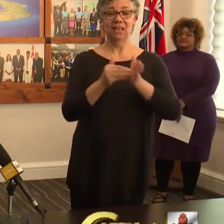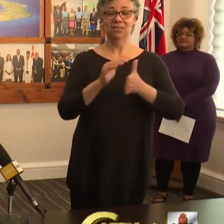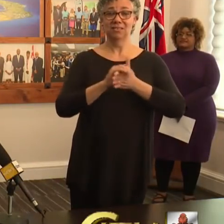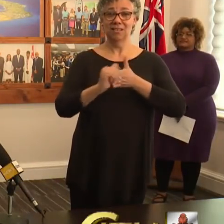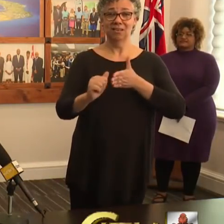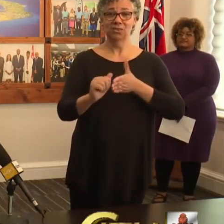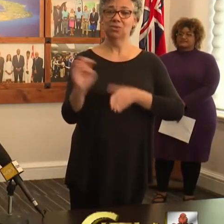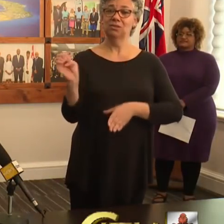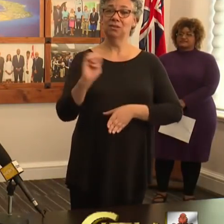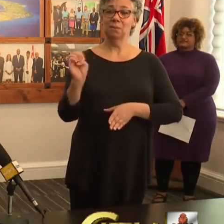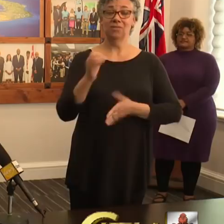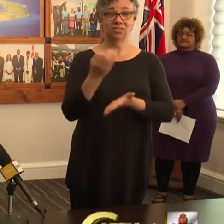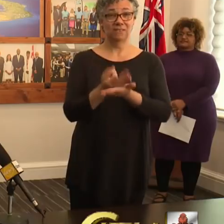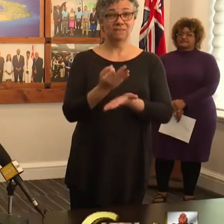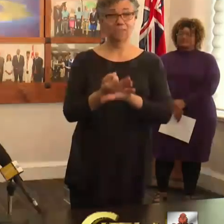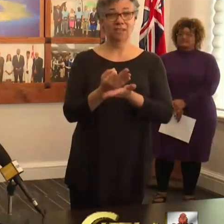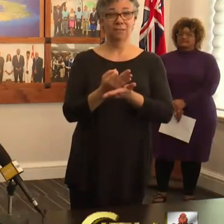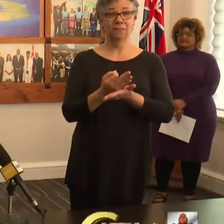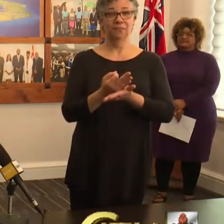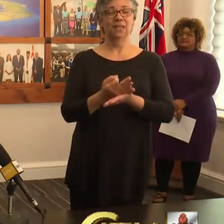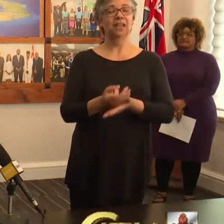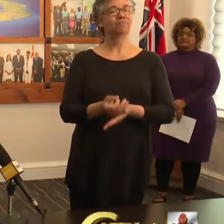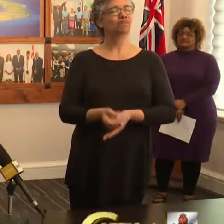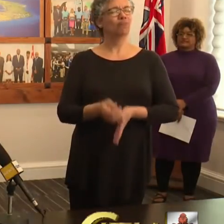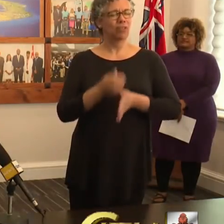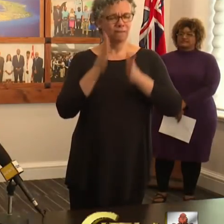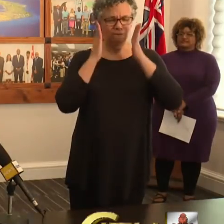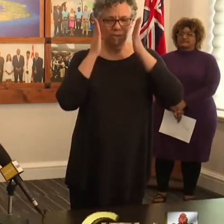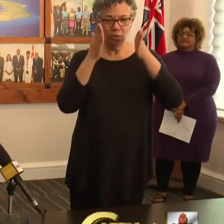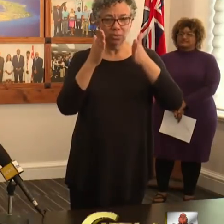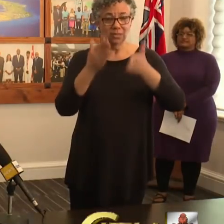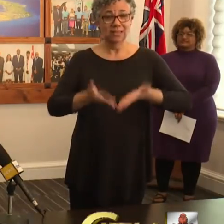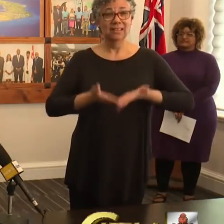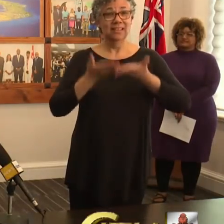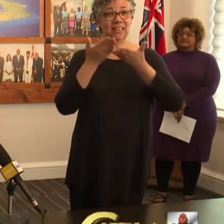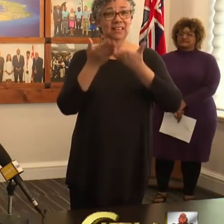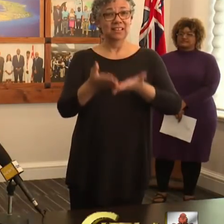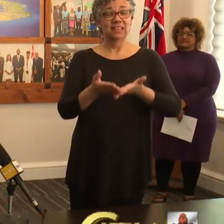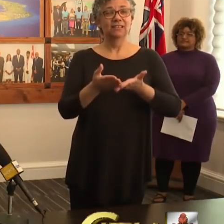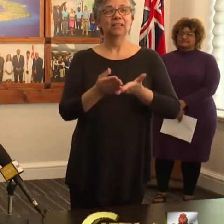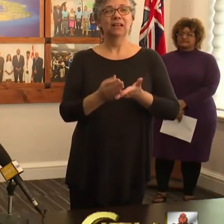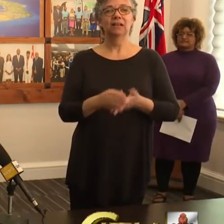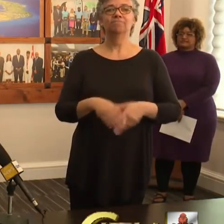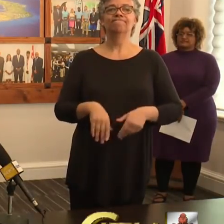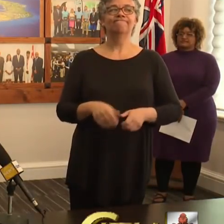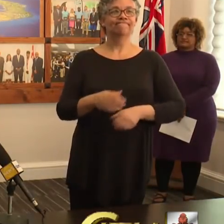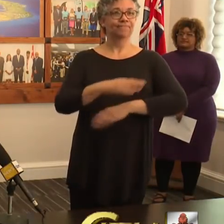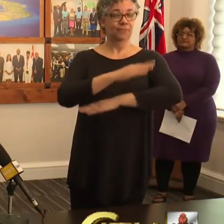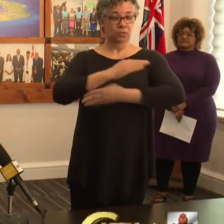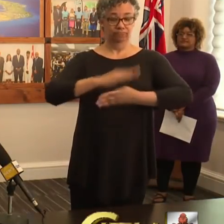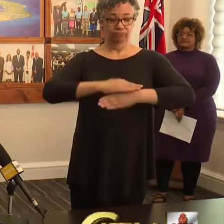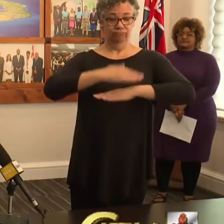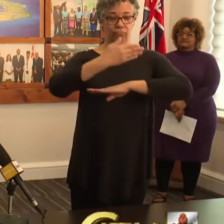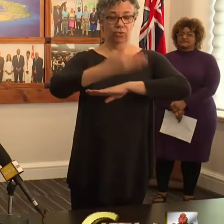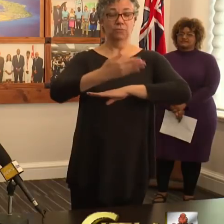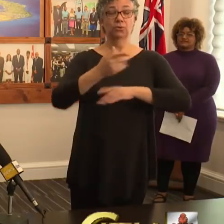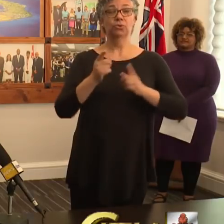Emergency Fund, and have committed to providing surplus laptops to the Bermuda public school system.